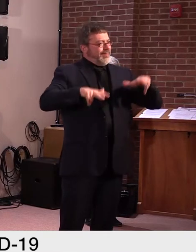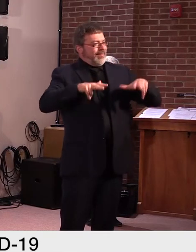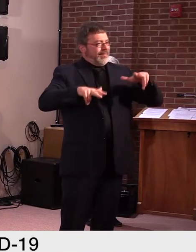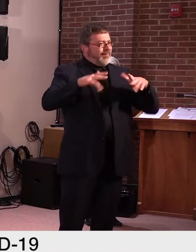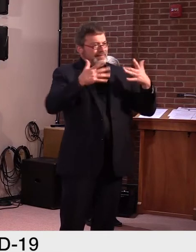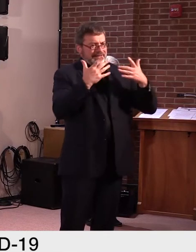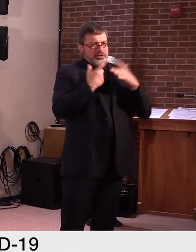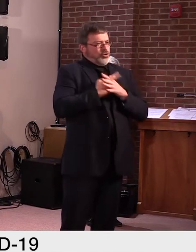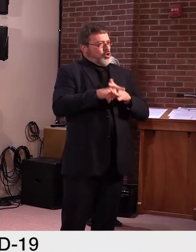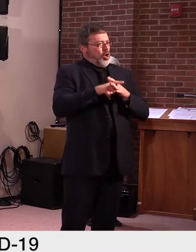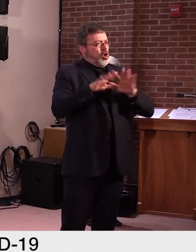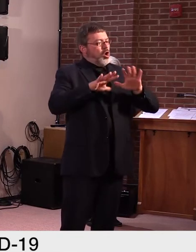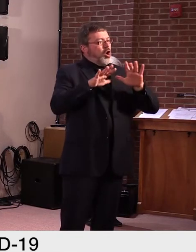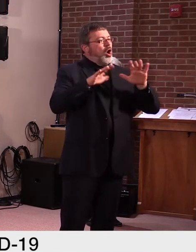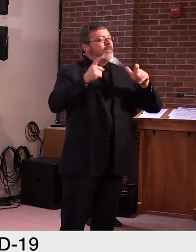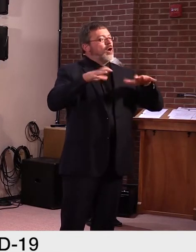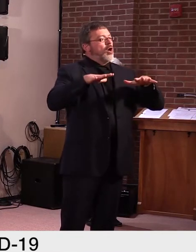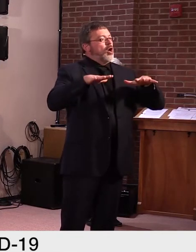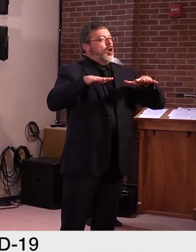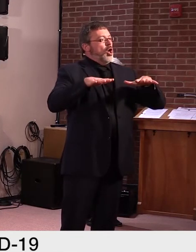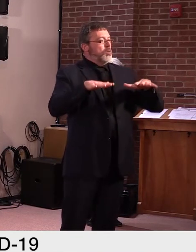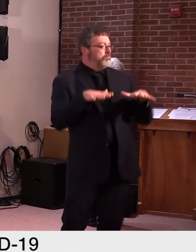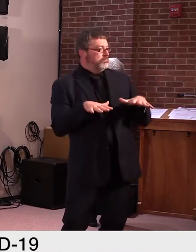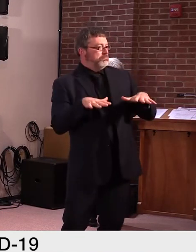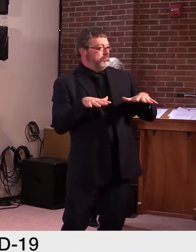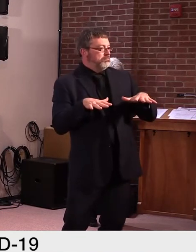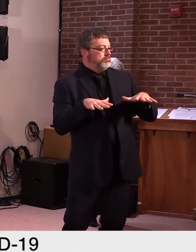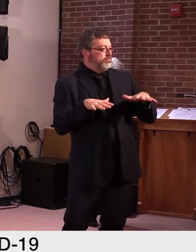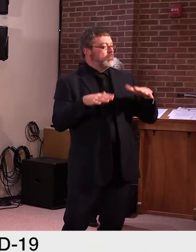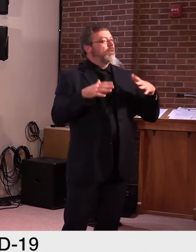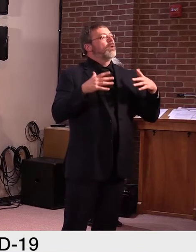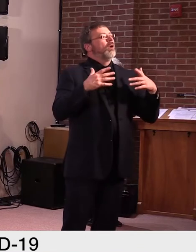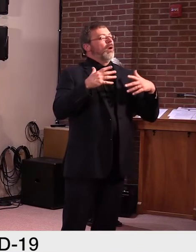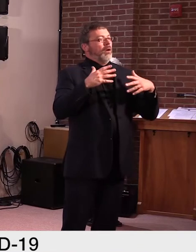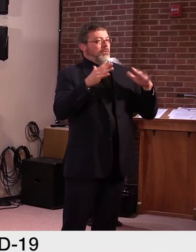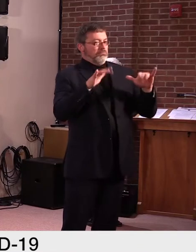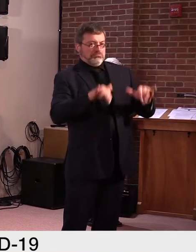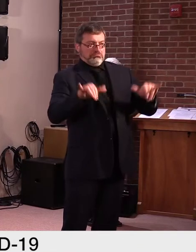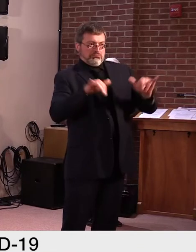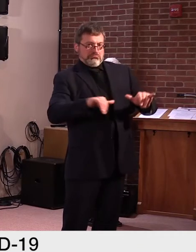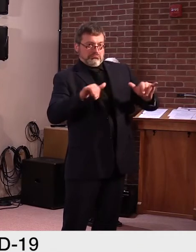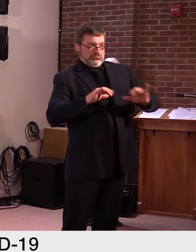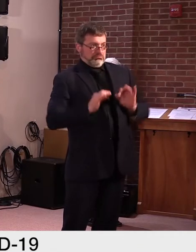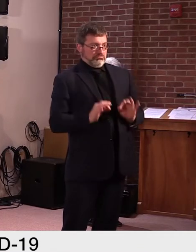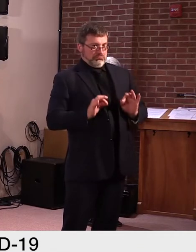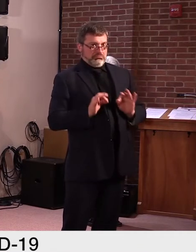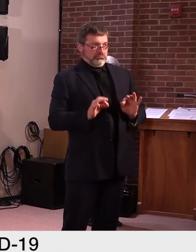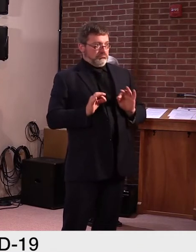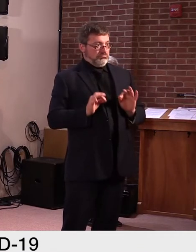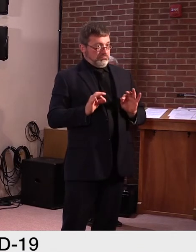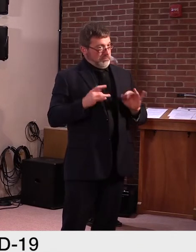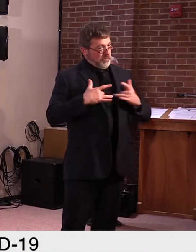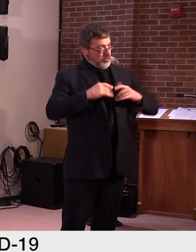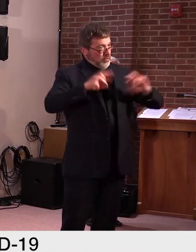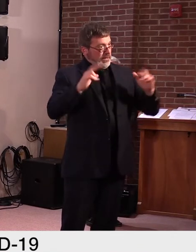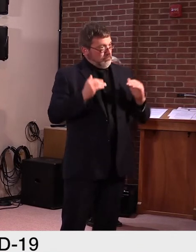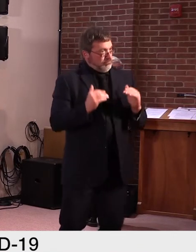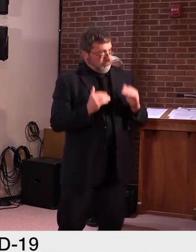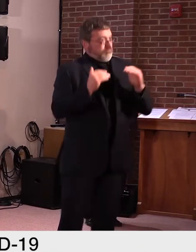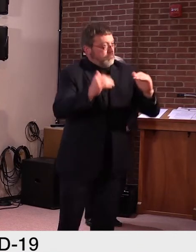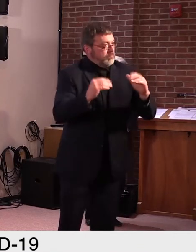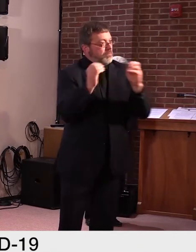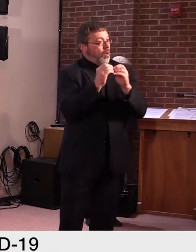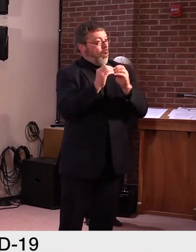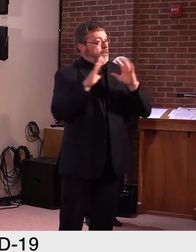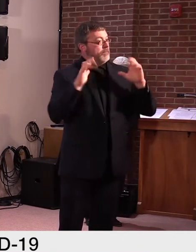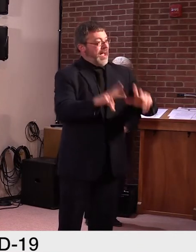would expect as folks get more comfortable with that, uh, we'll see more districts move to them first. Because I think there are compelling educational reasons, uh, why we need to do